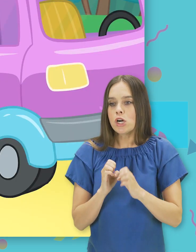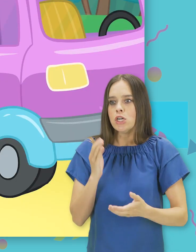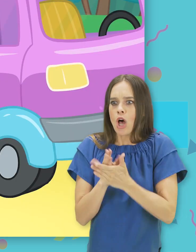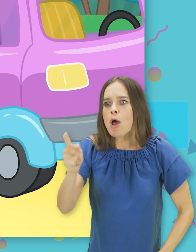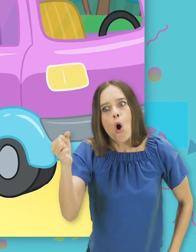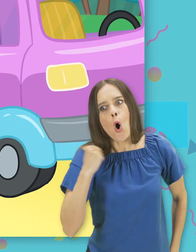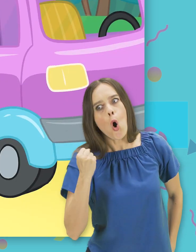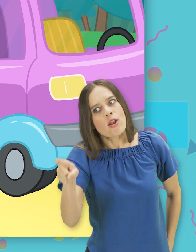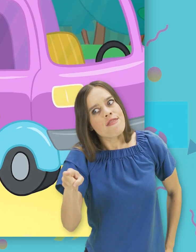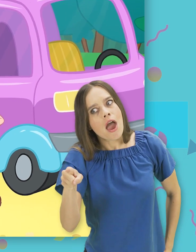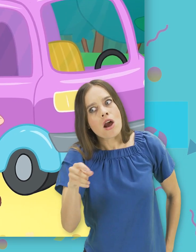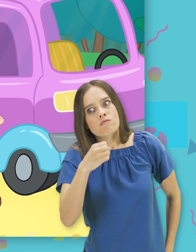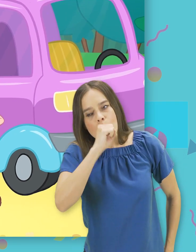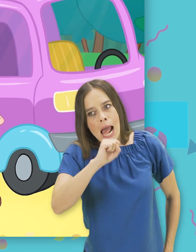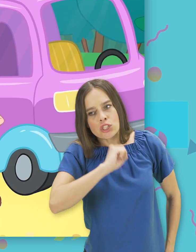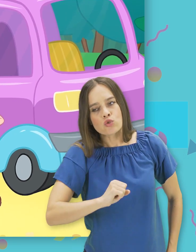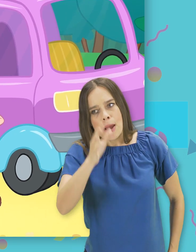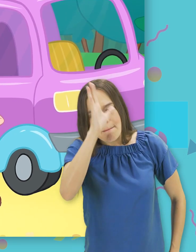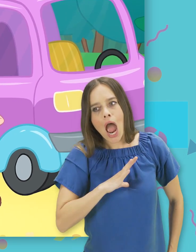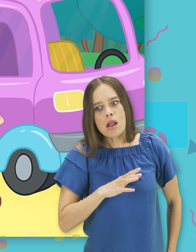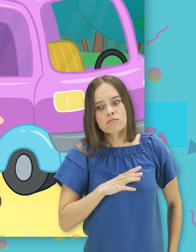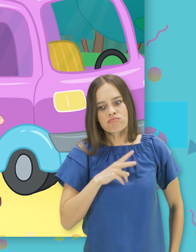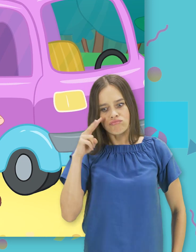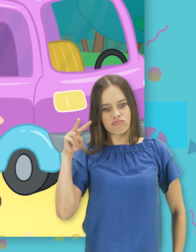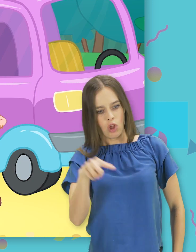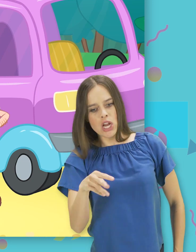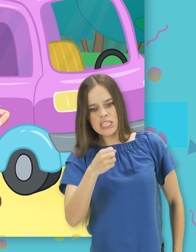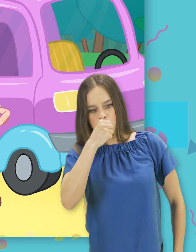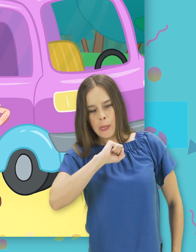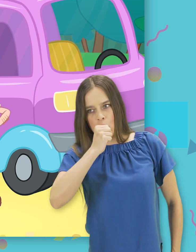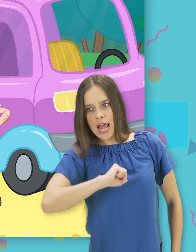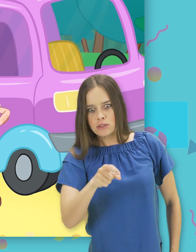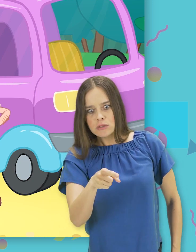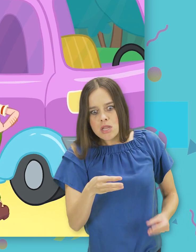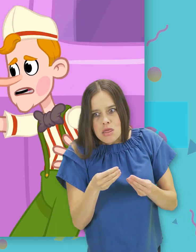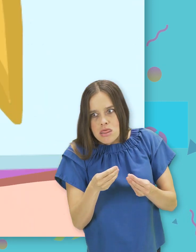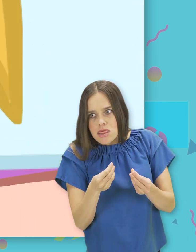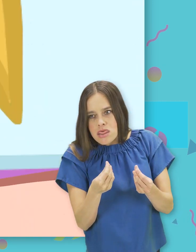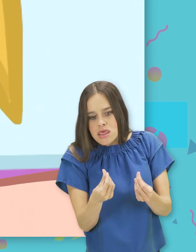Stop it right there, Ice Cream Man. Look at your ice cream. It's melting.